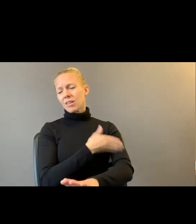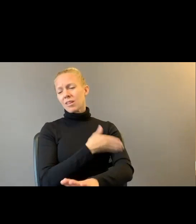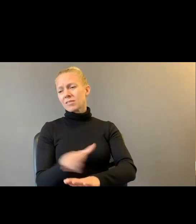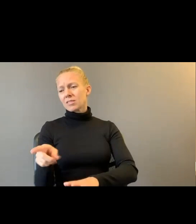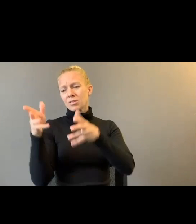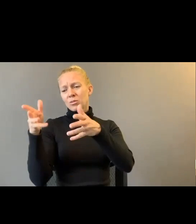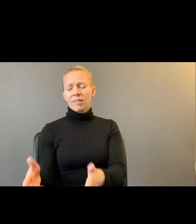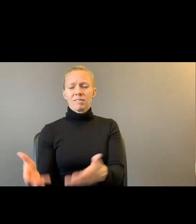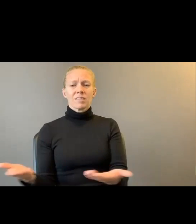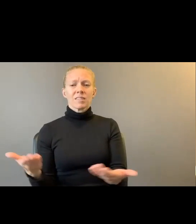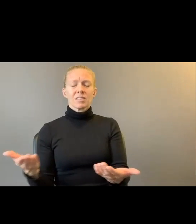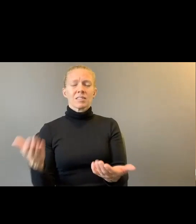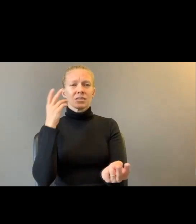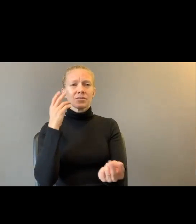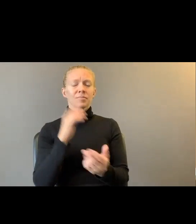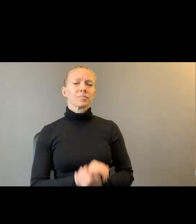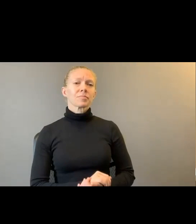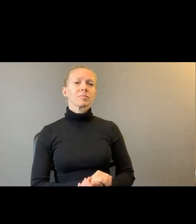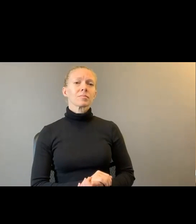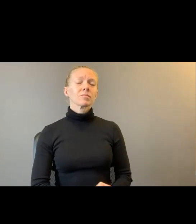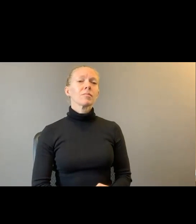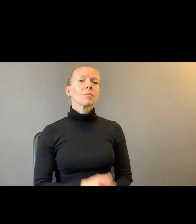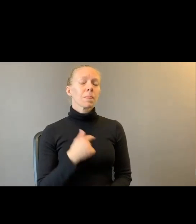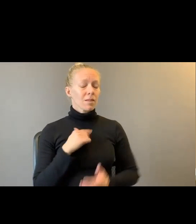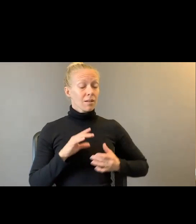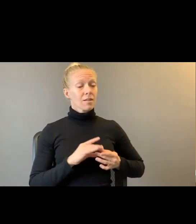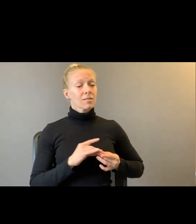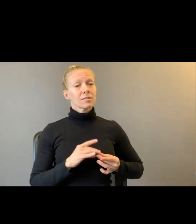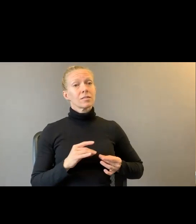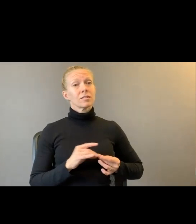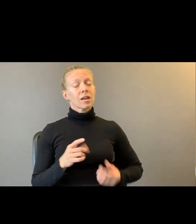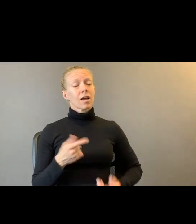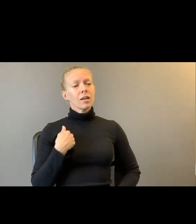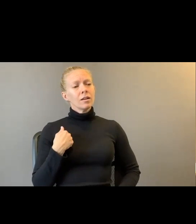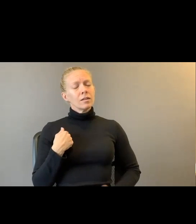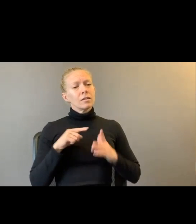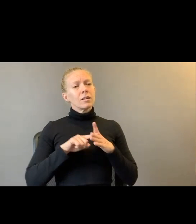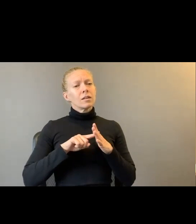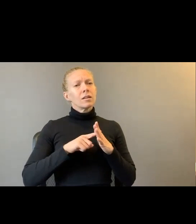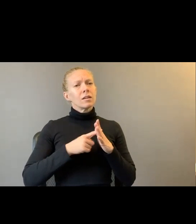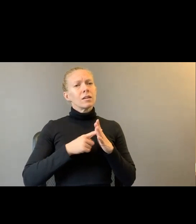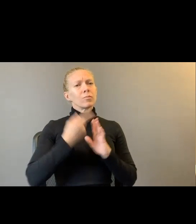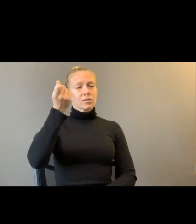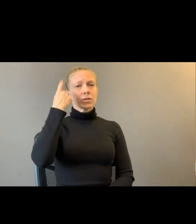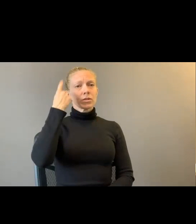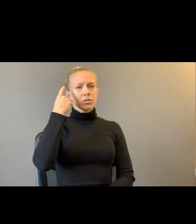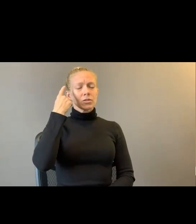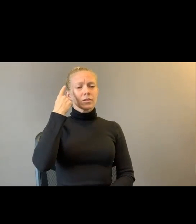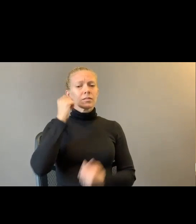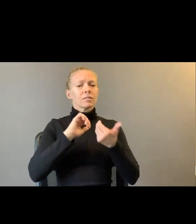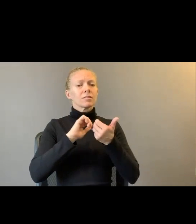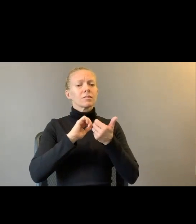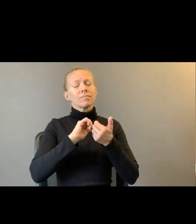I say that I am beginning to understand the way my friends